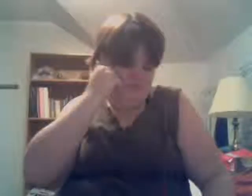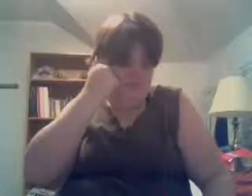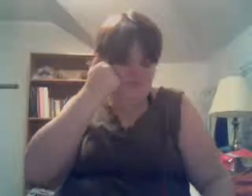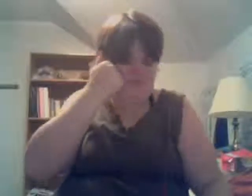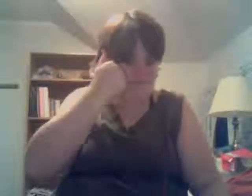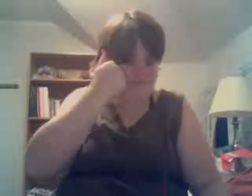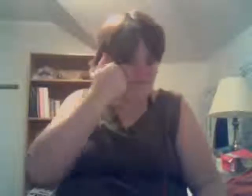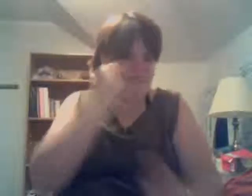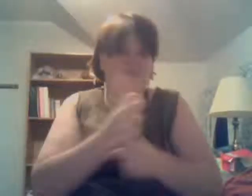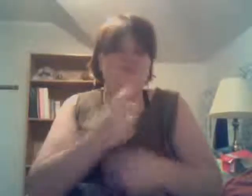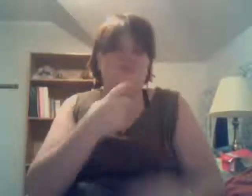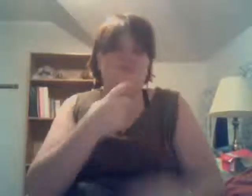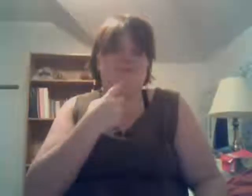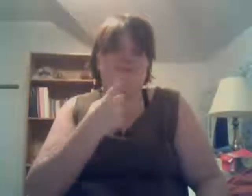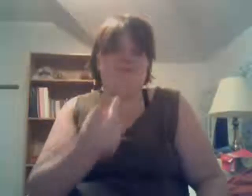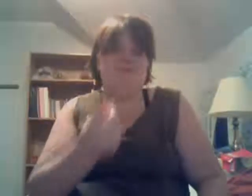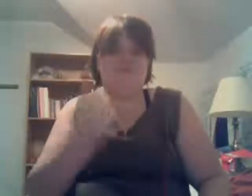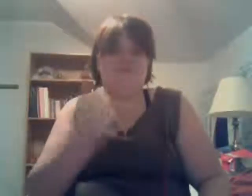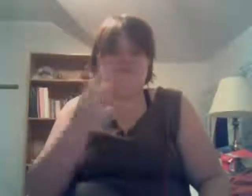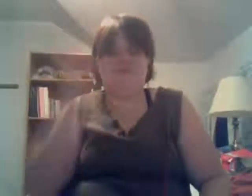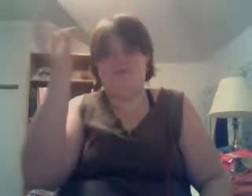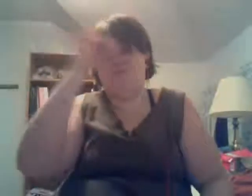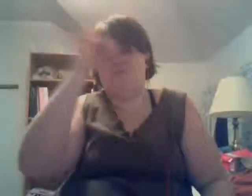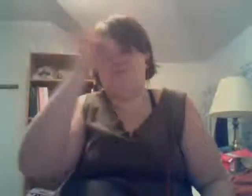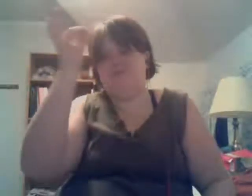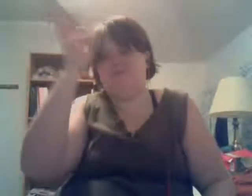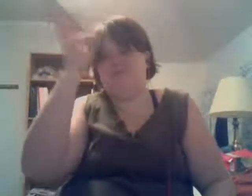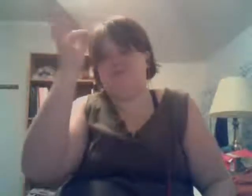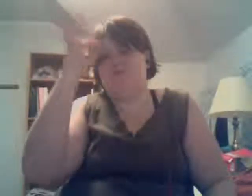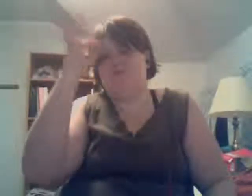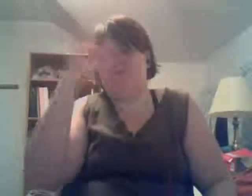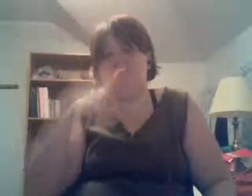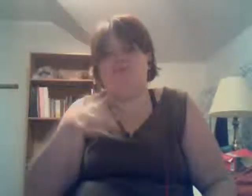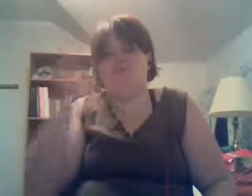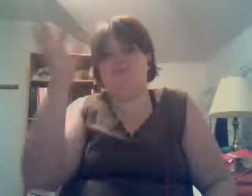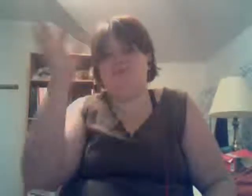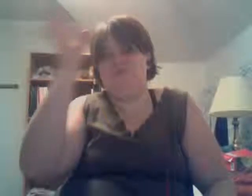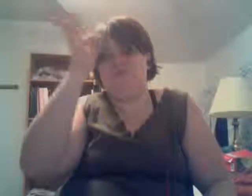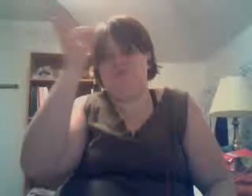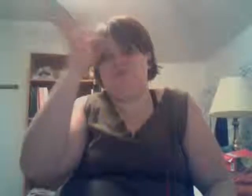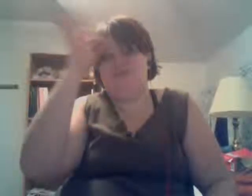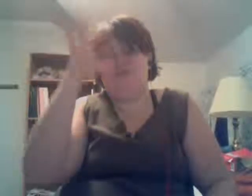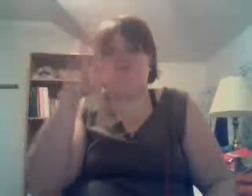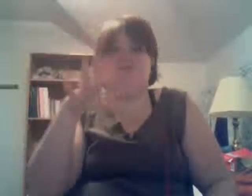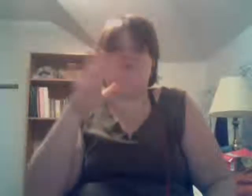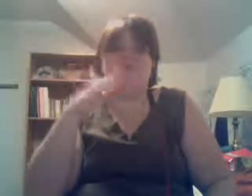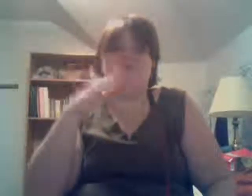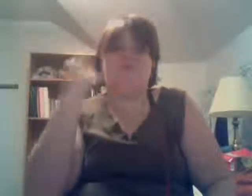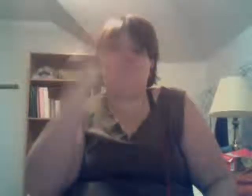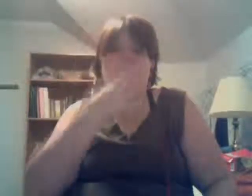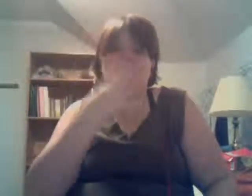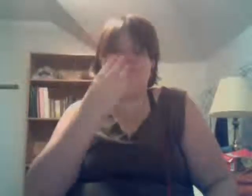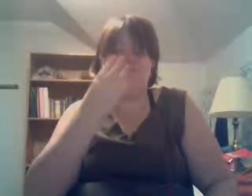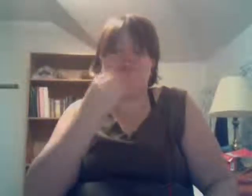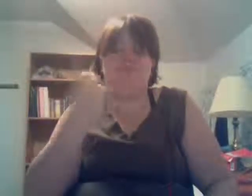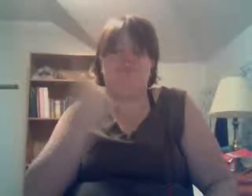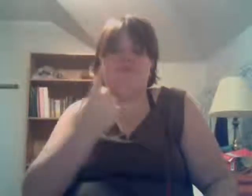smile at the ground, it ain't hard to tell You don't know, oh-oh You don't know you're beautiful